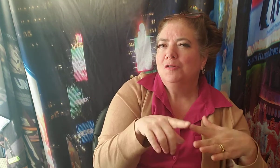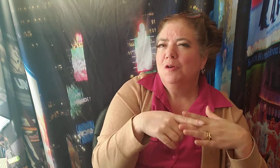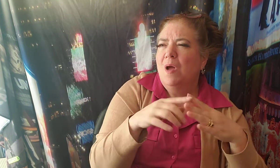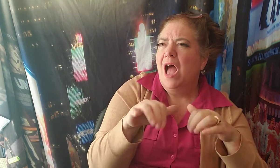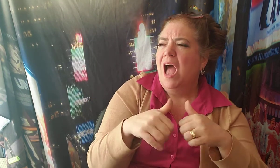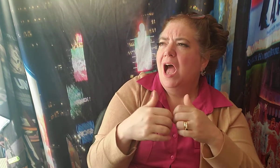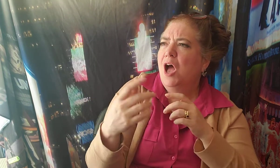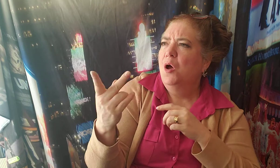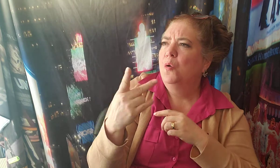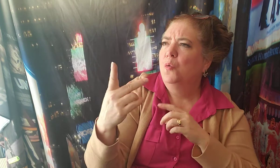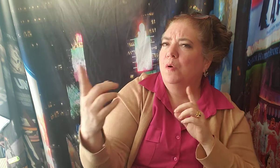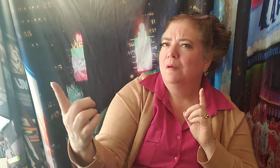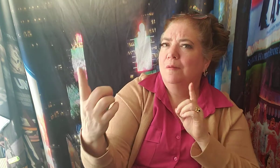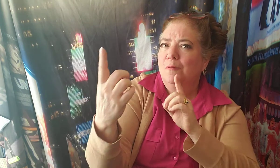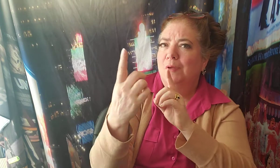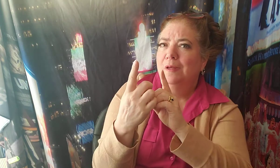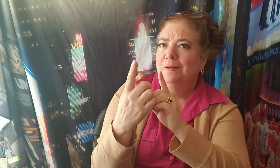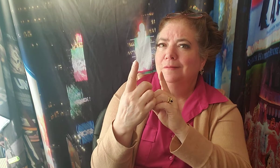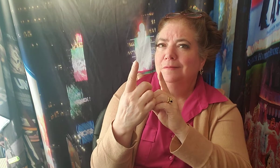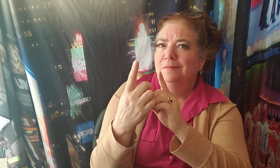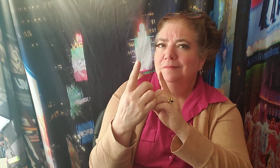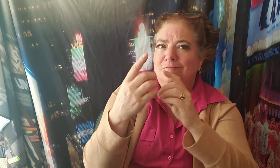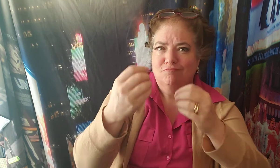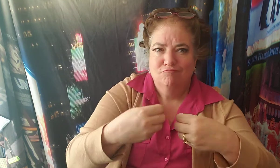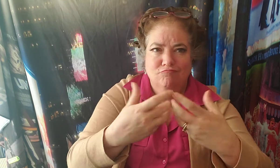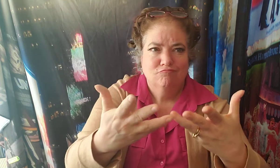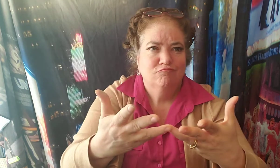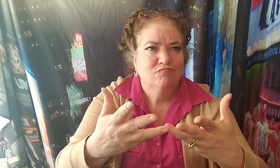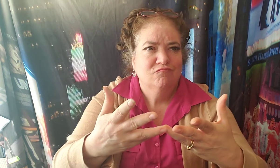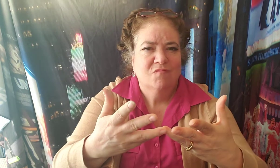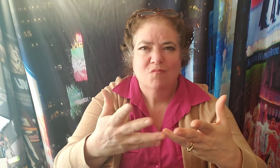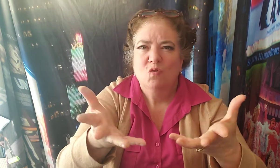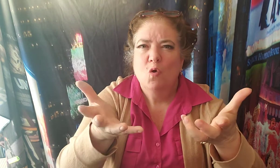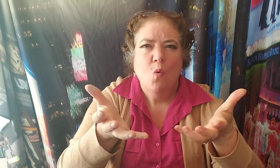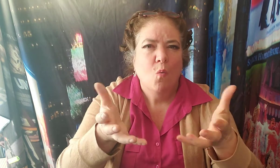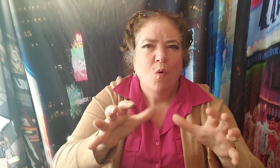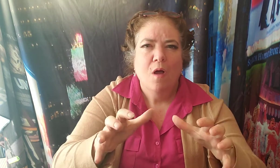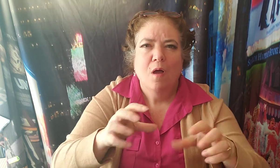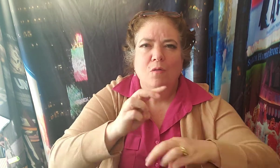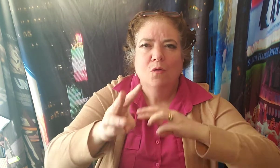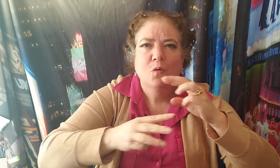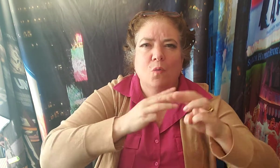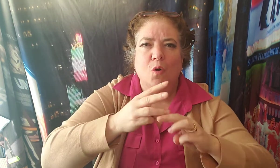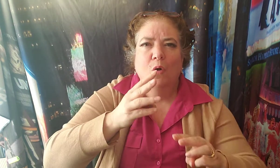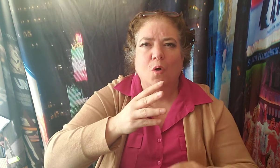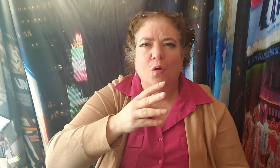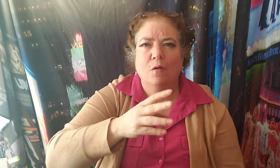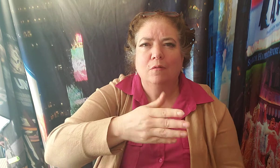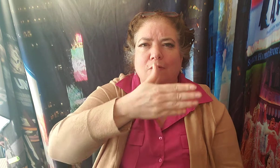lived so the world would never forget.